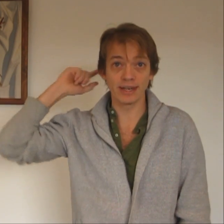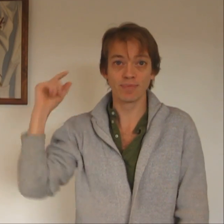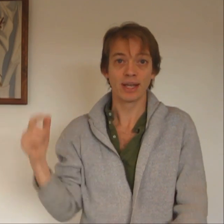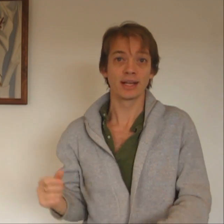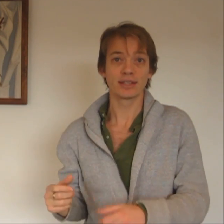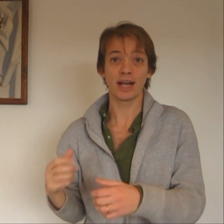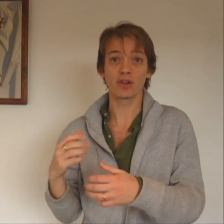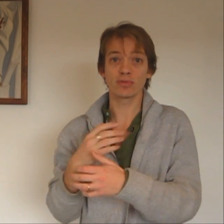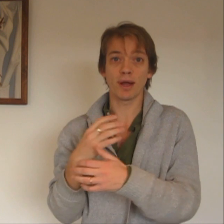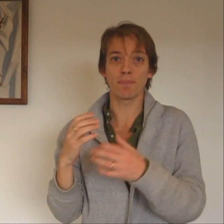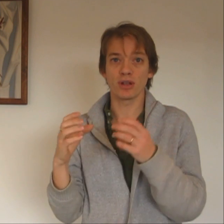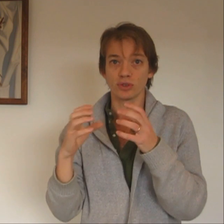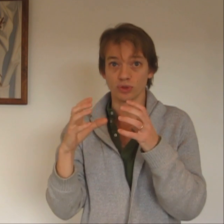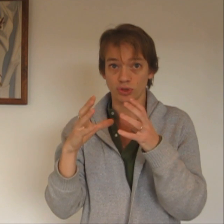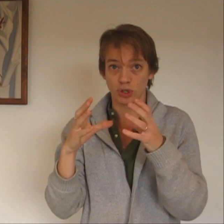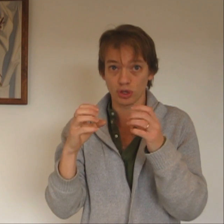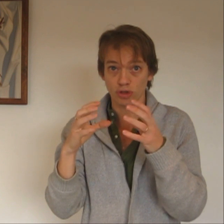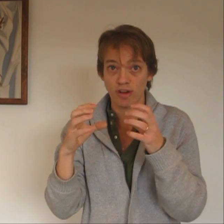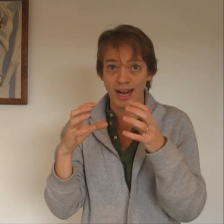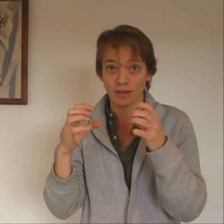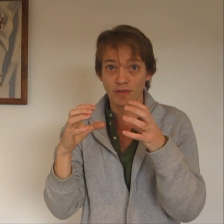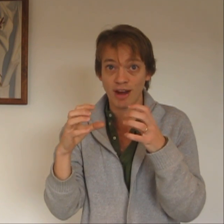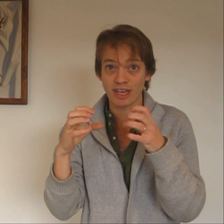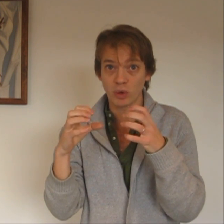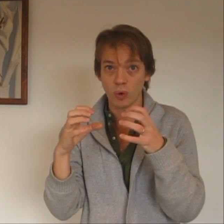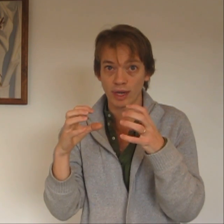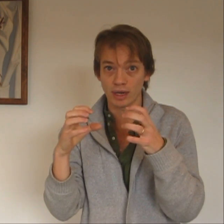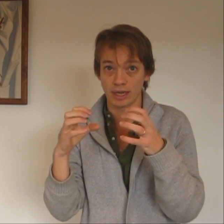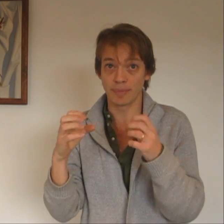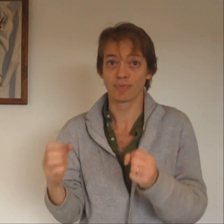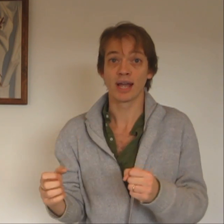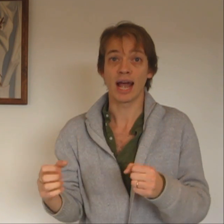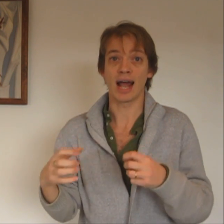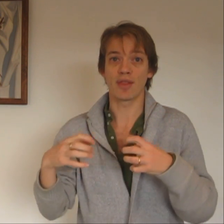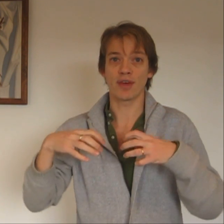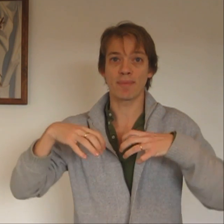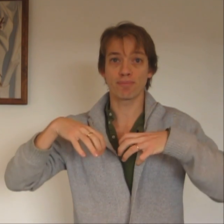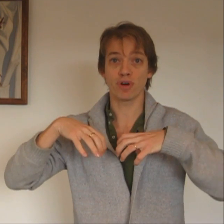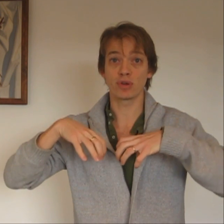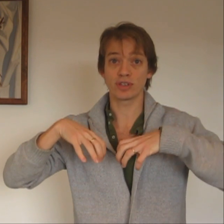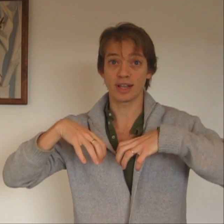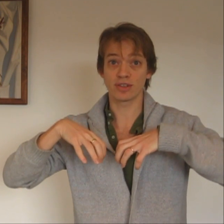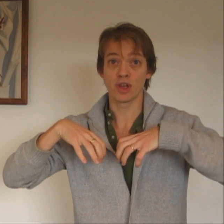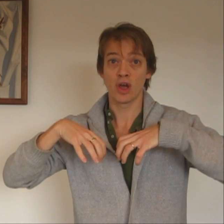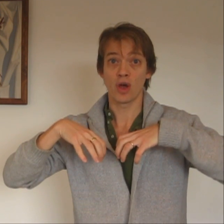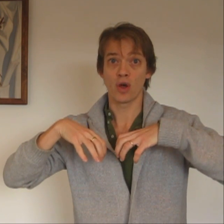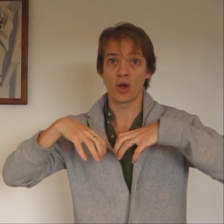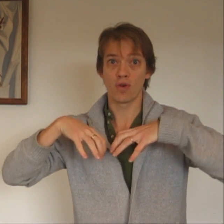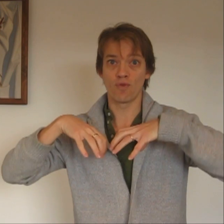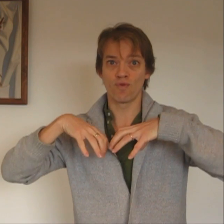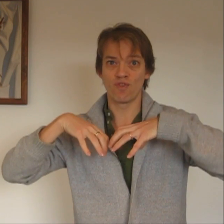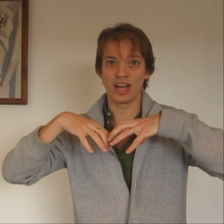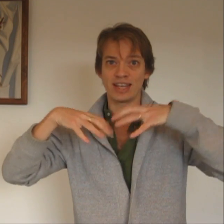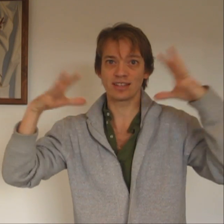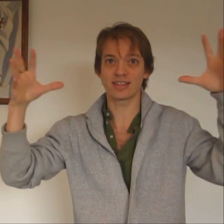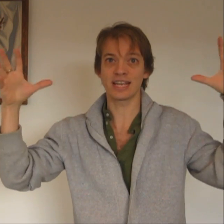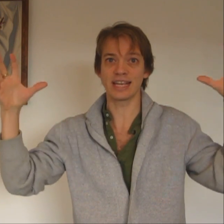tells my muscles to contract very quickly, and that process releases heat.